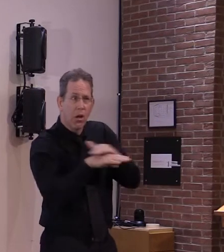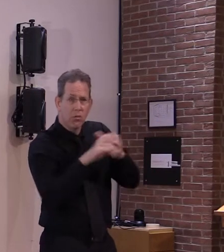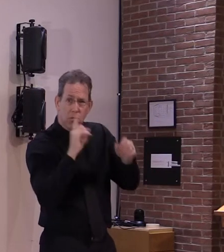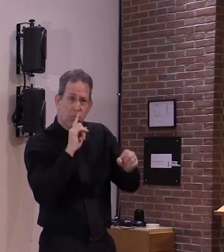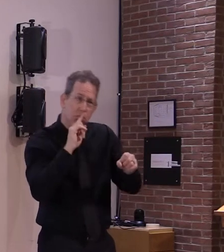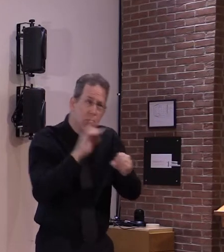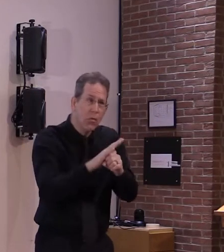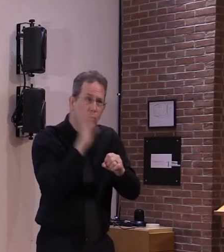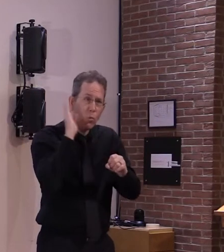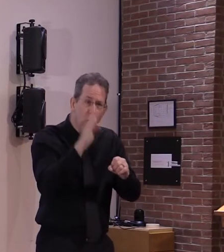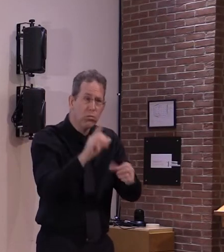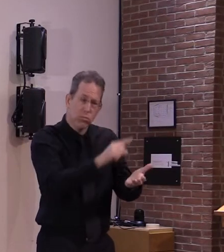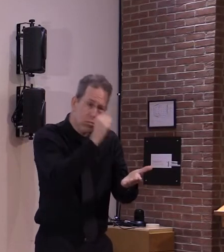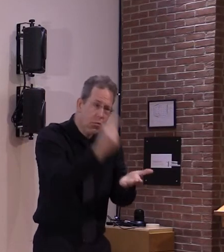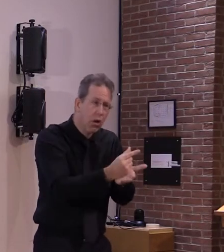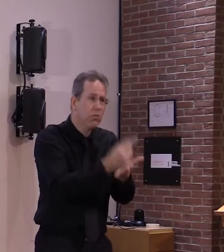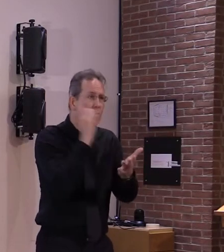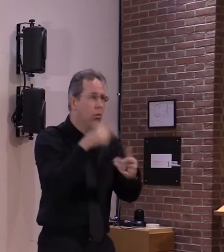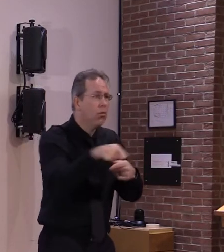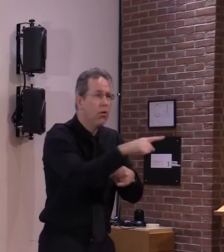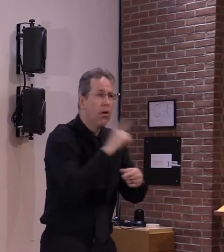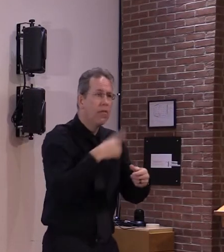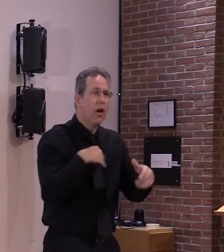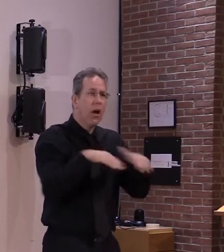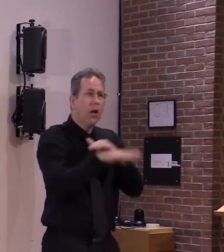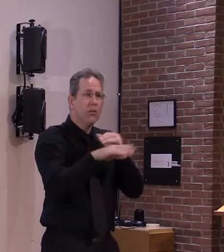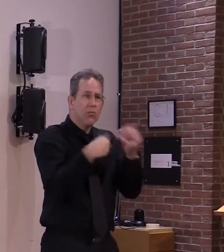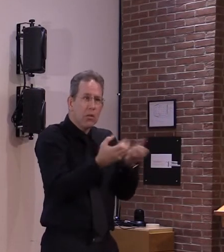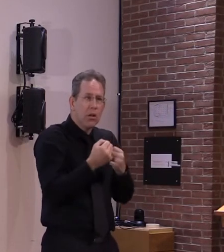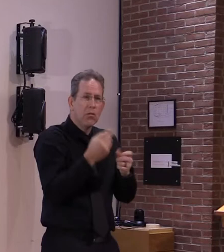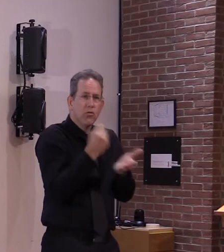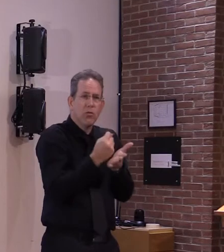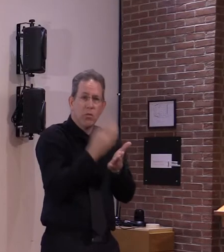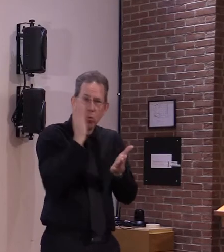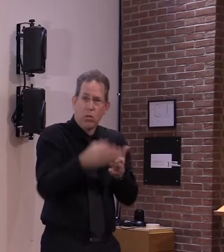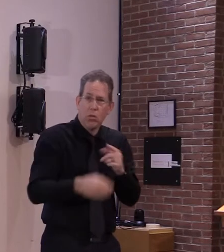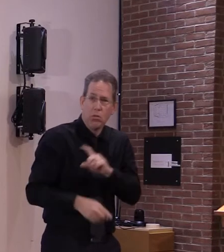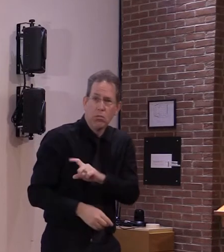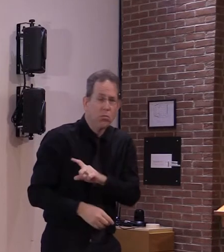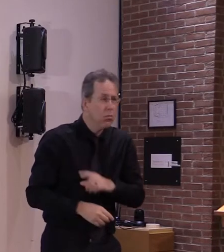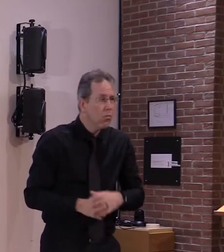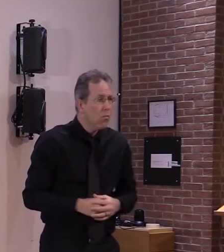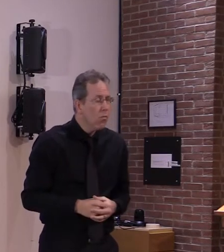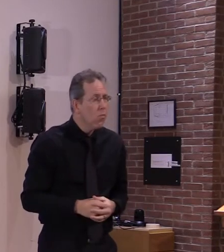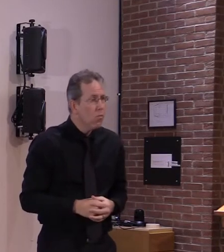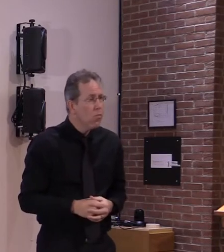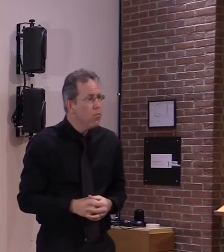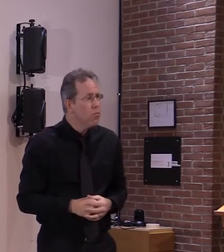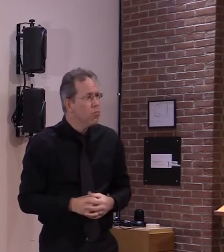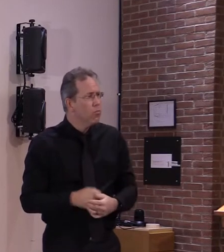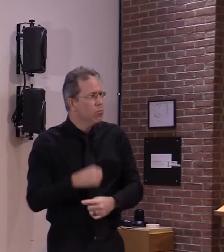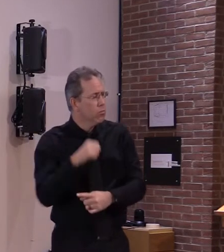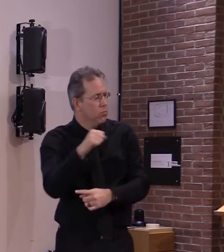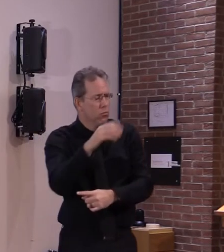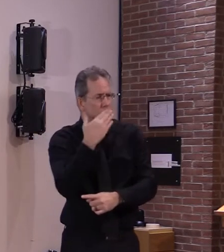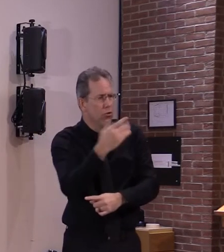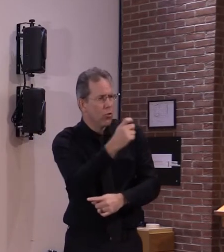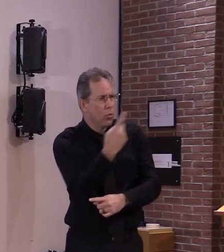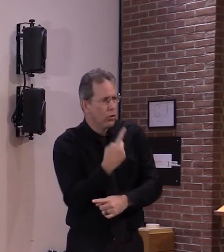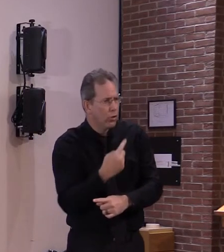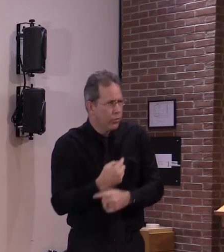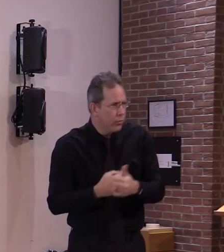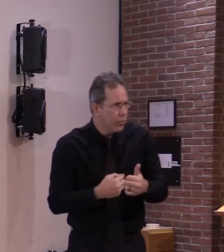district health offices in all regions of the state and for any vermonter who has